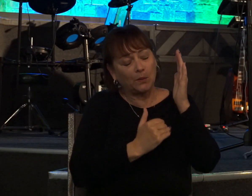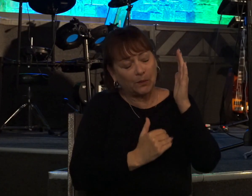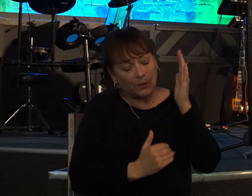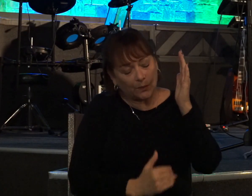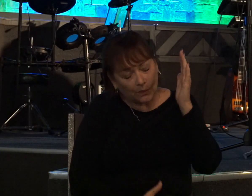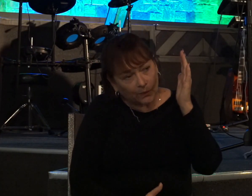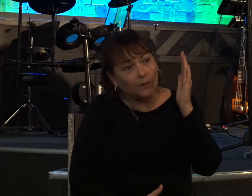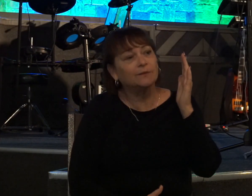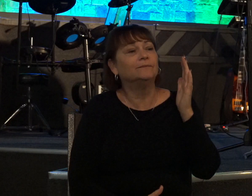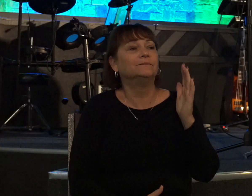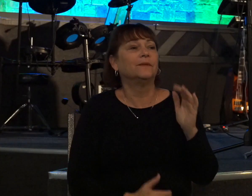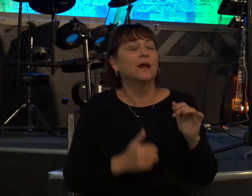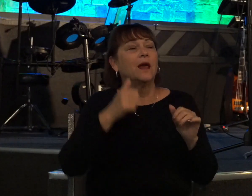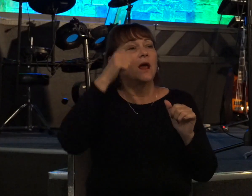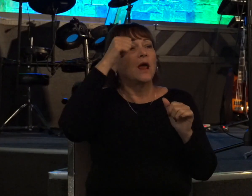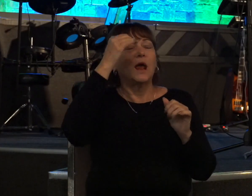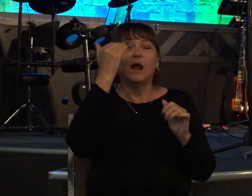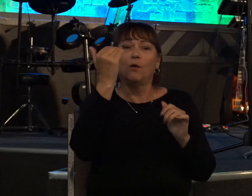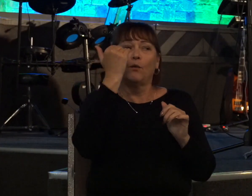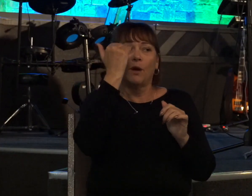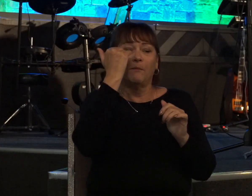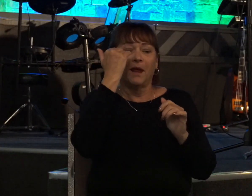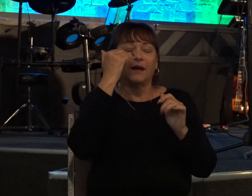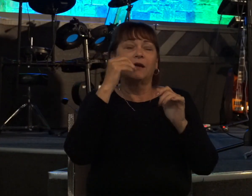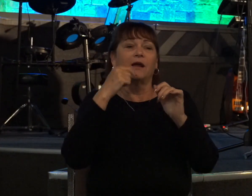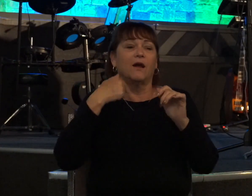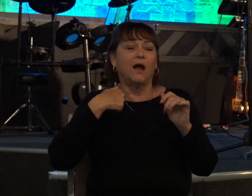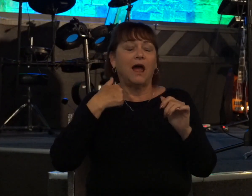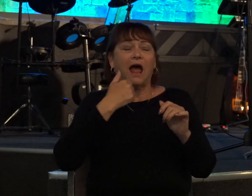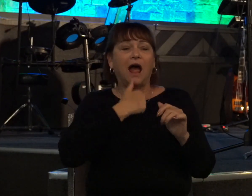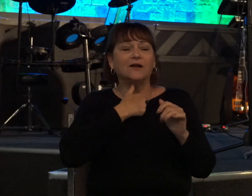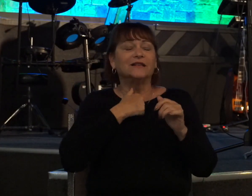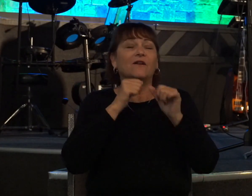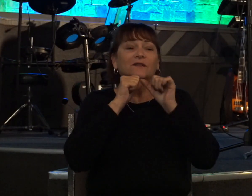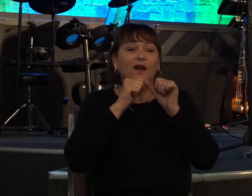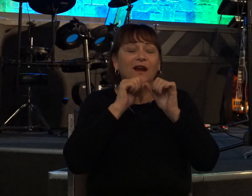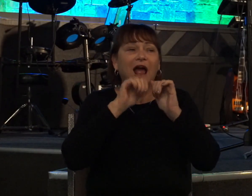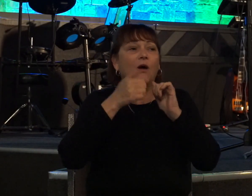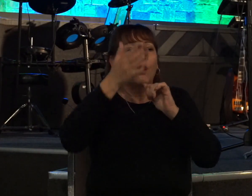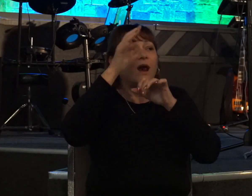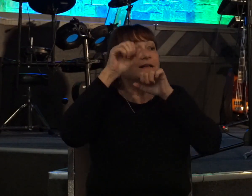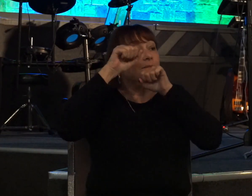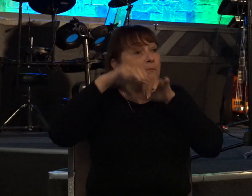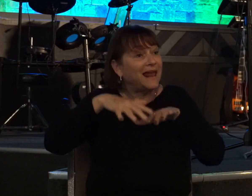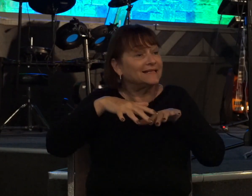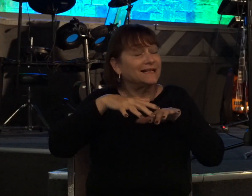and reminding ourselves constantly of how god has blessed us not only